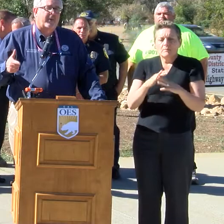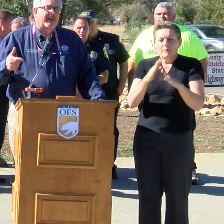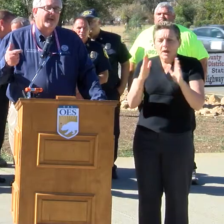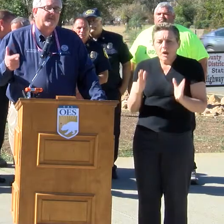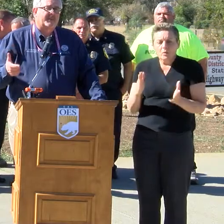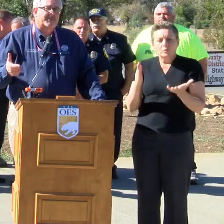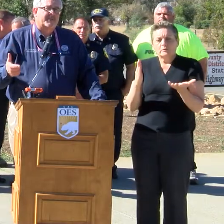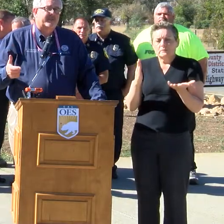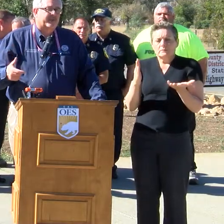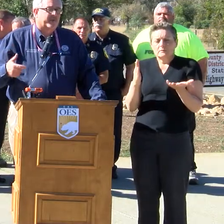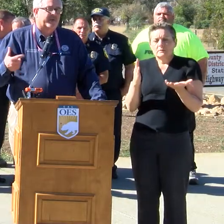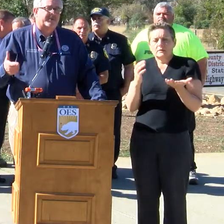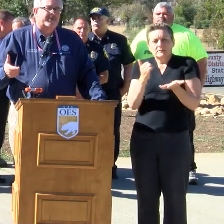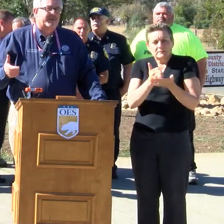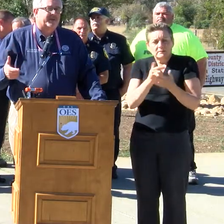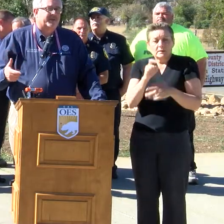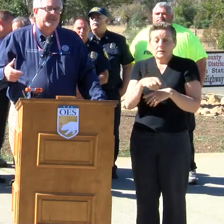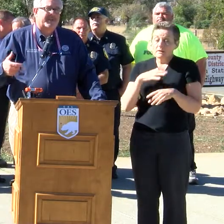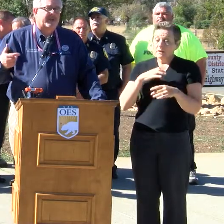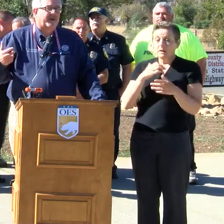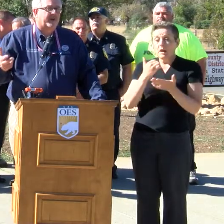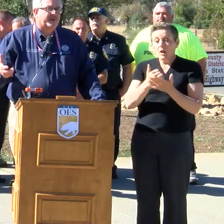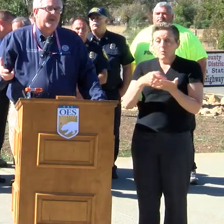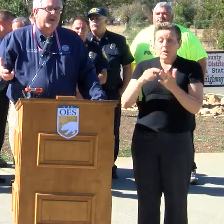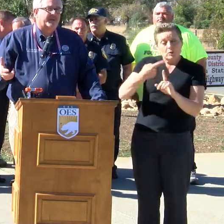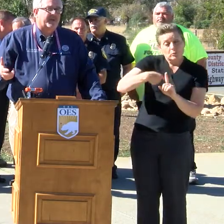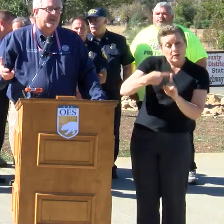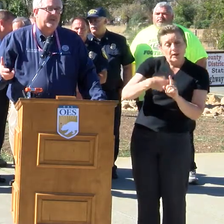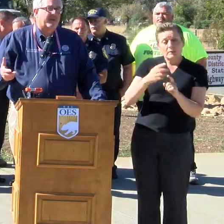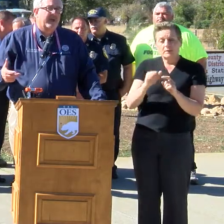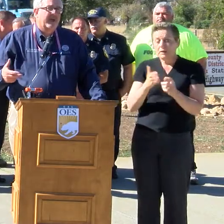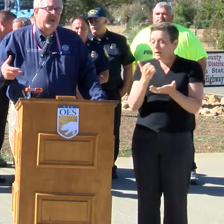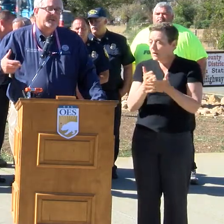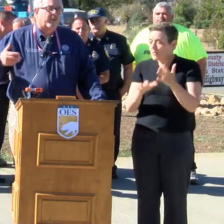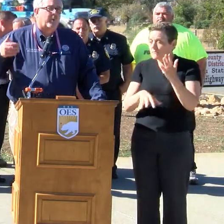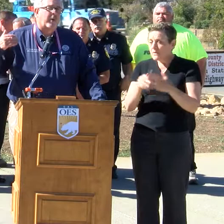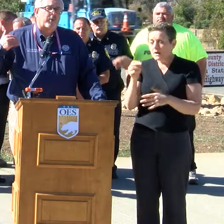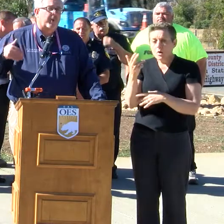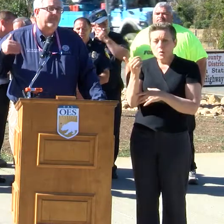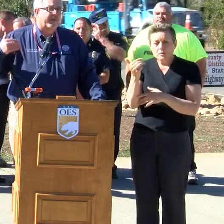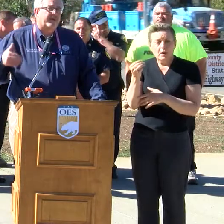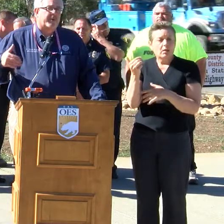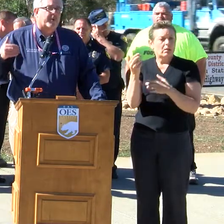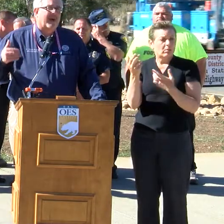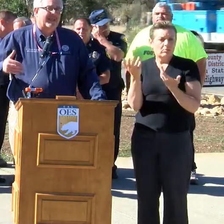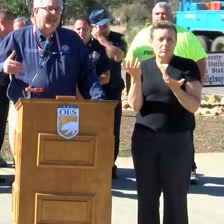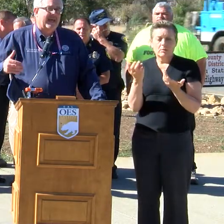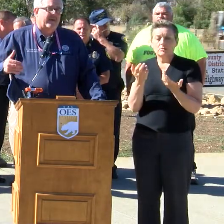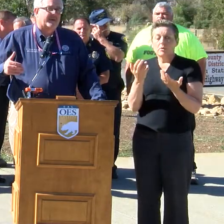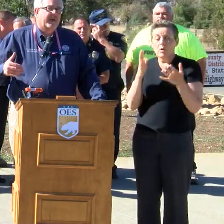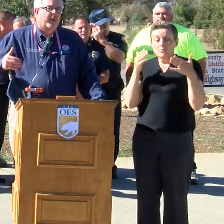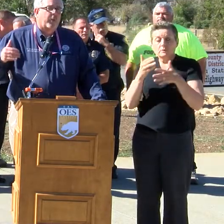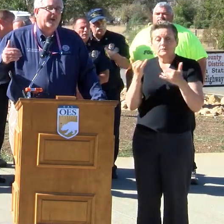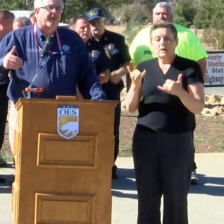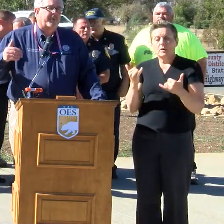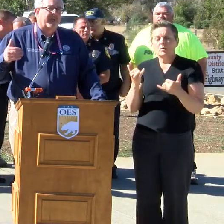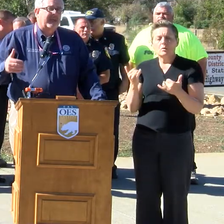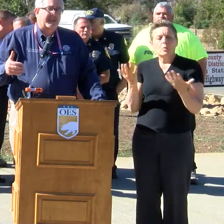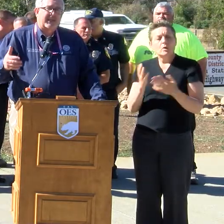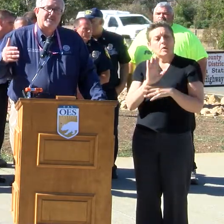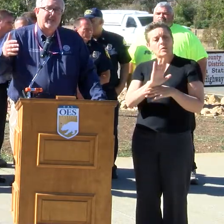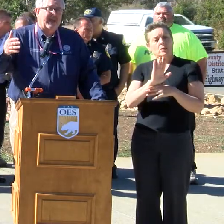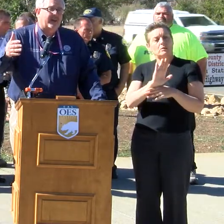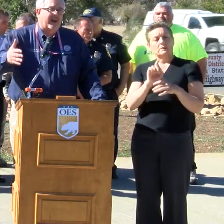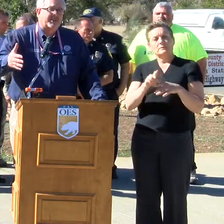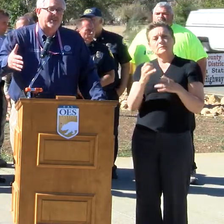and county on what kind of assistance. Is it renter's assistance? Is it getting them a hotel and motel room? And so what we're really focused on right now is what are their